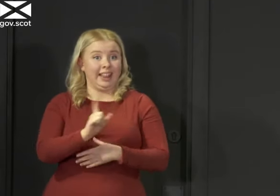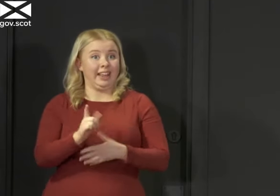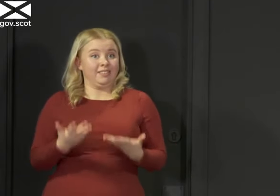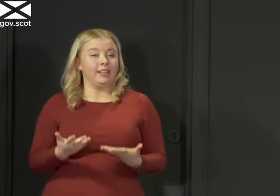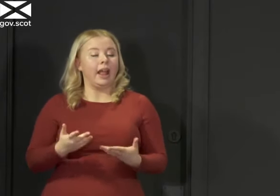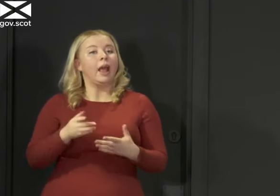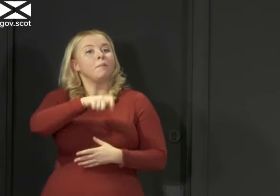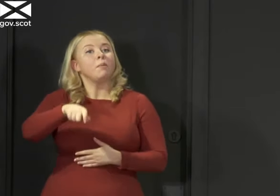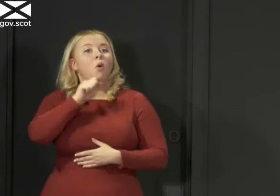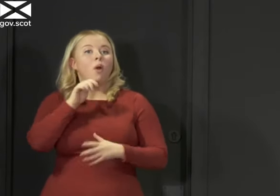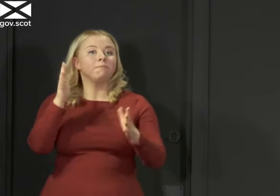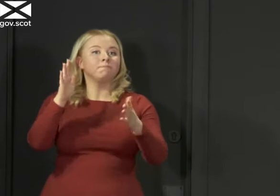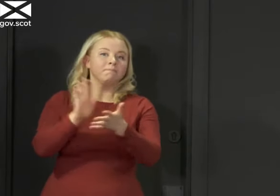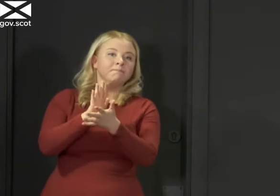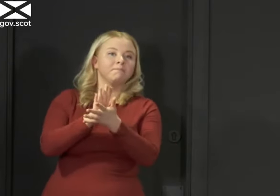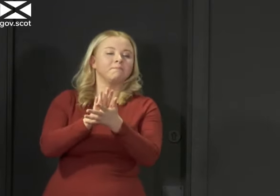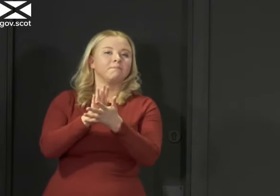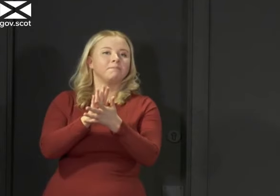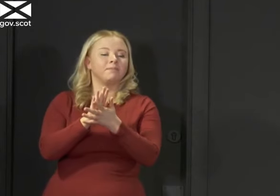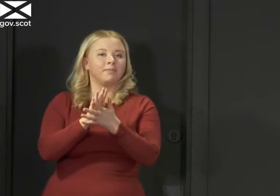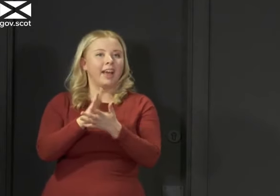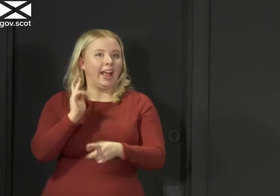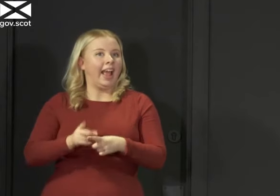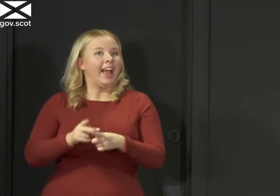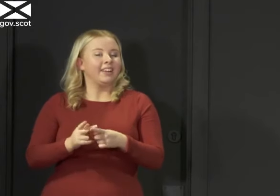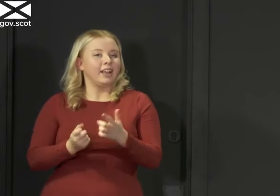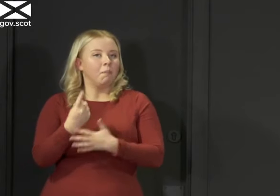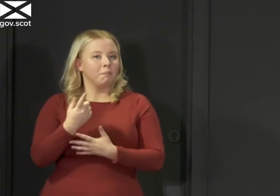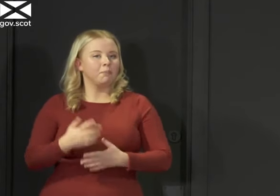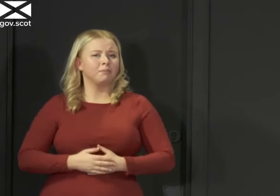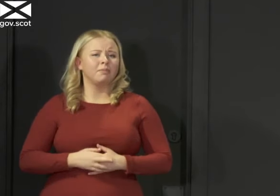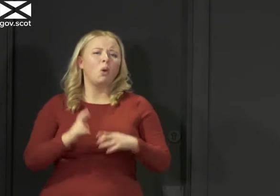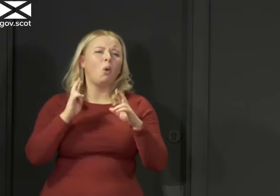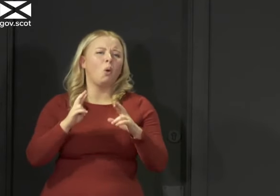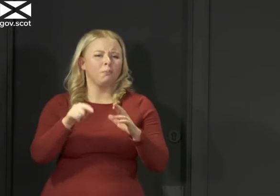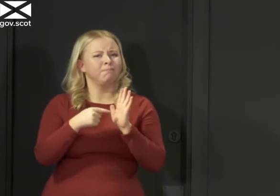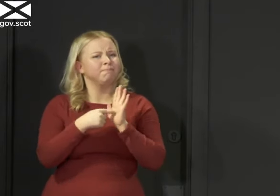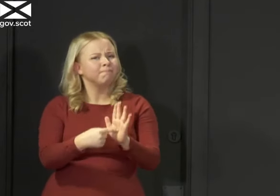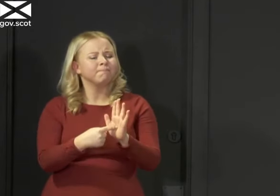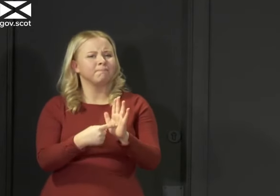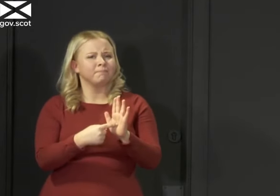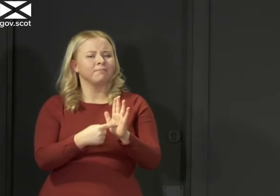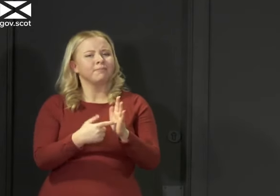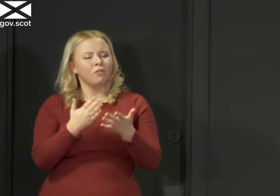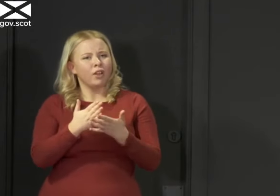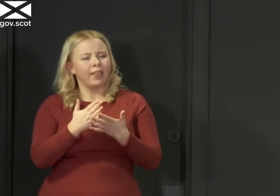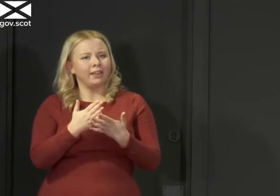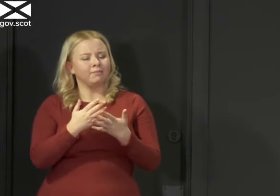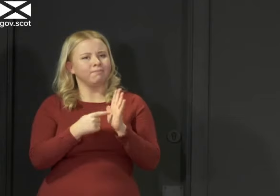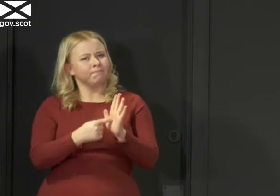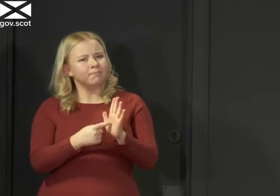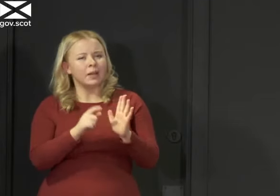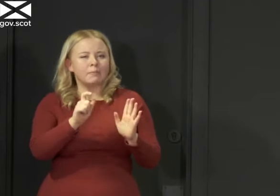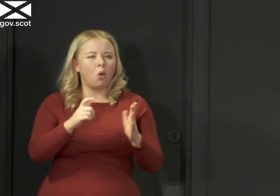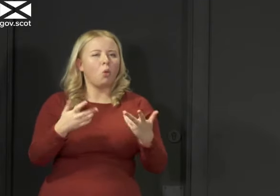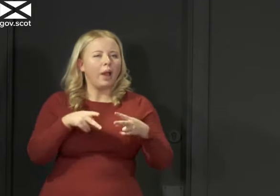applaud from our doorsteps and windows. And I hope that that gesture gives a small, symbolic, but